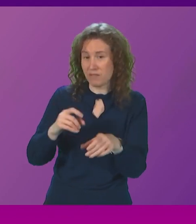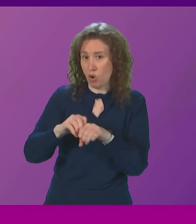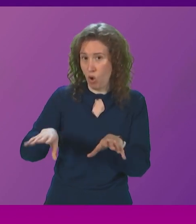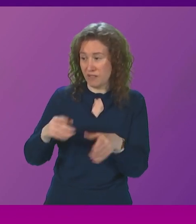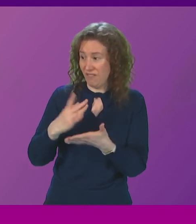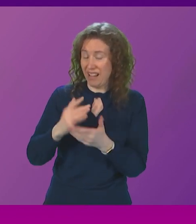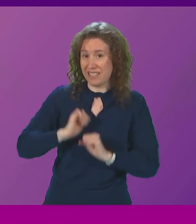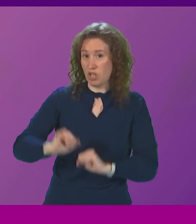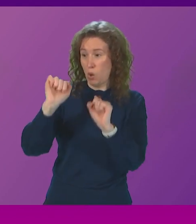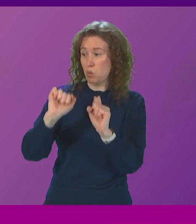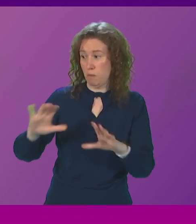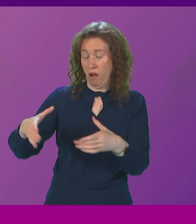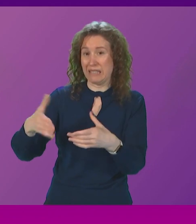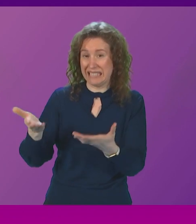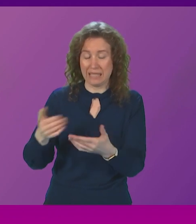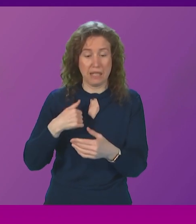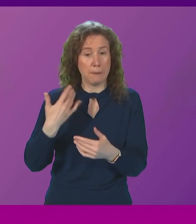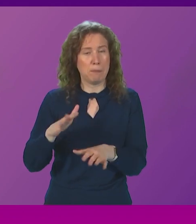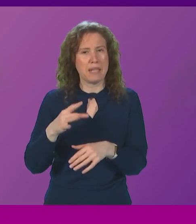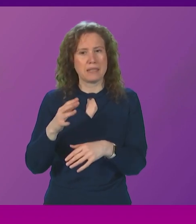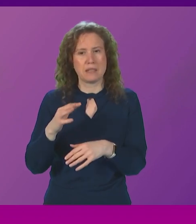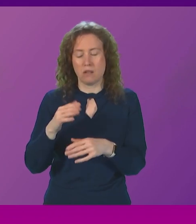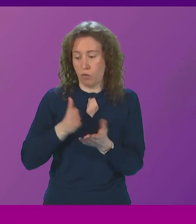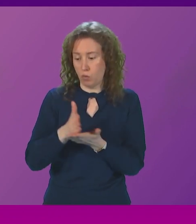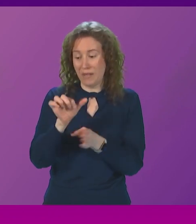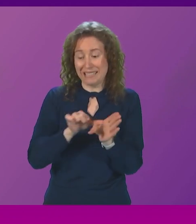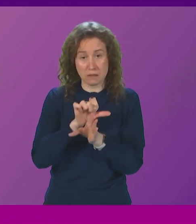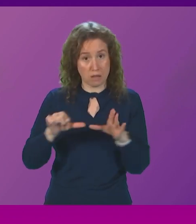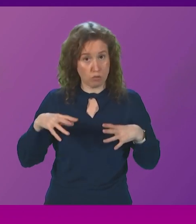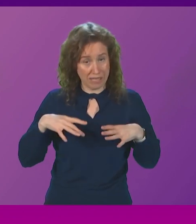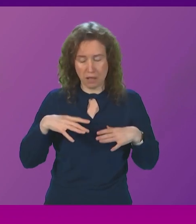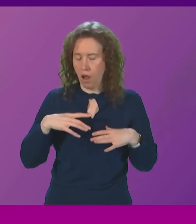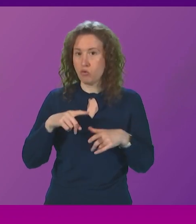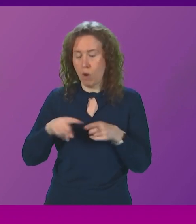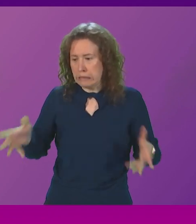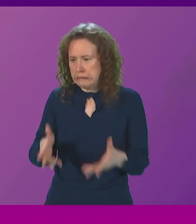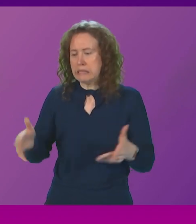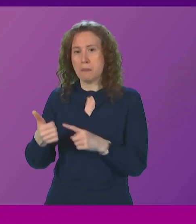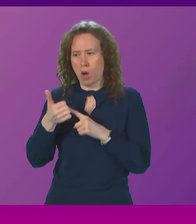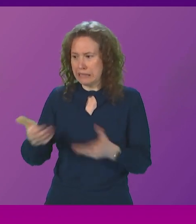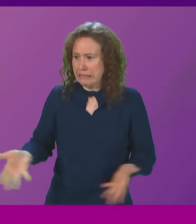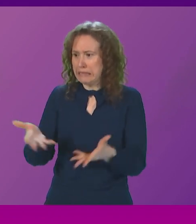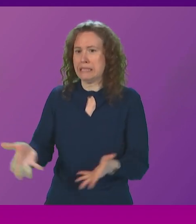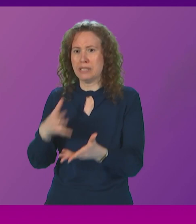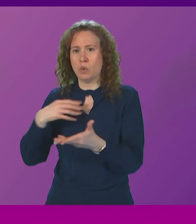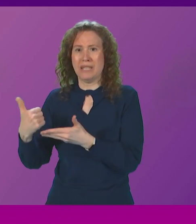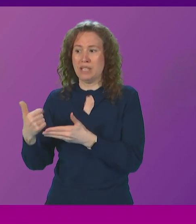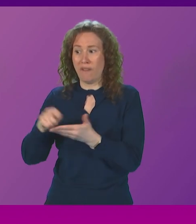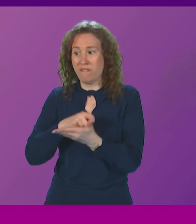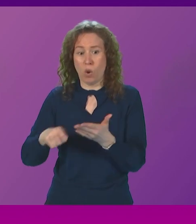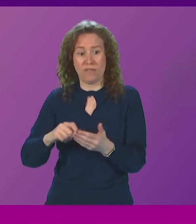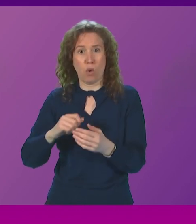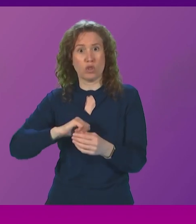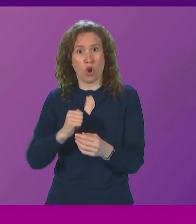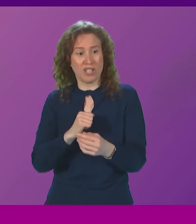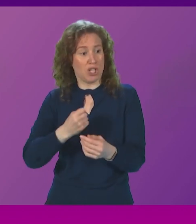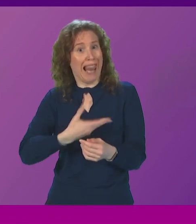lost faith in his own political party he spent the entire Easter recess urging his supporters to vote for the Scottish Labour Party